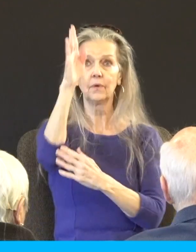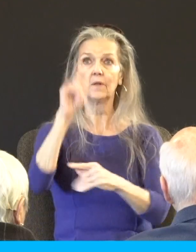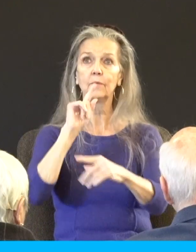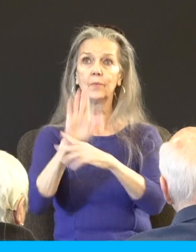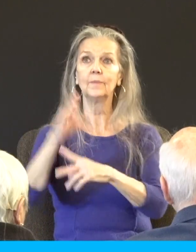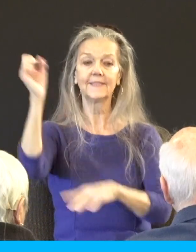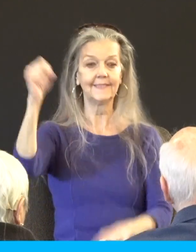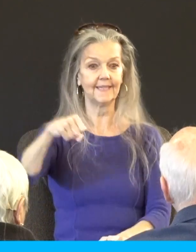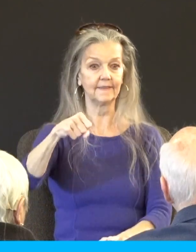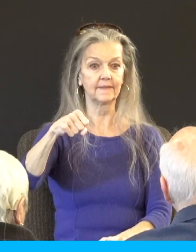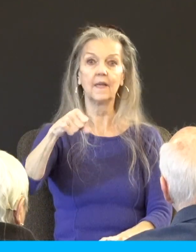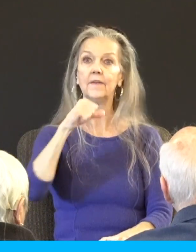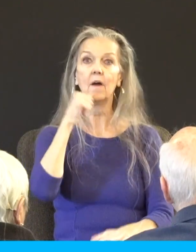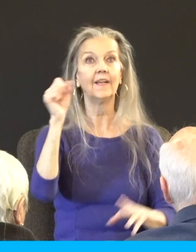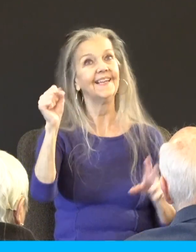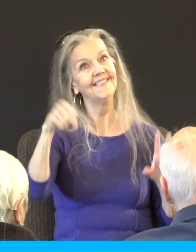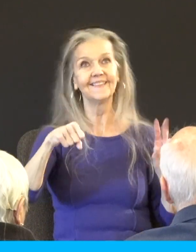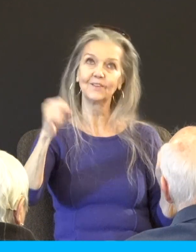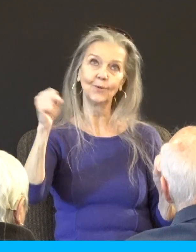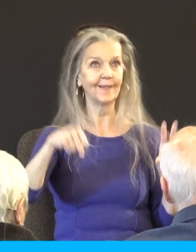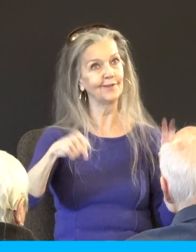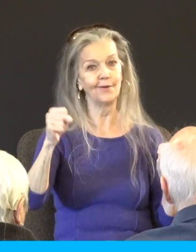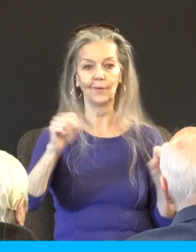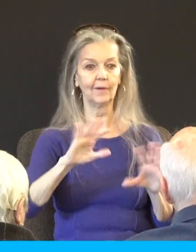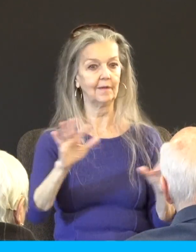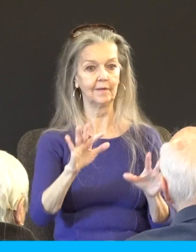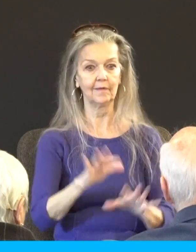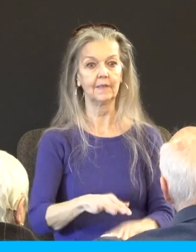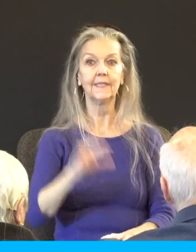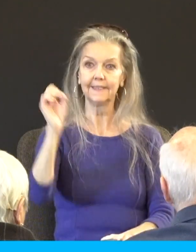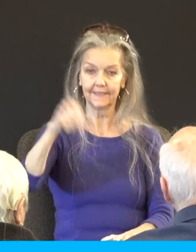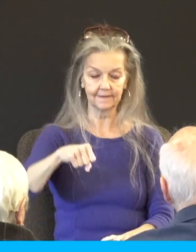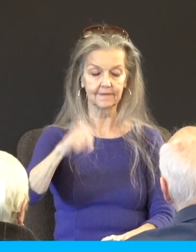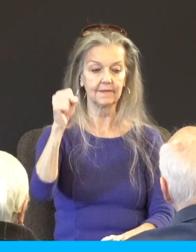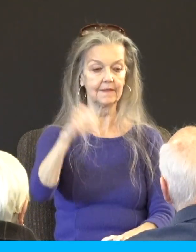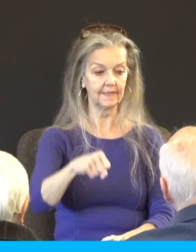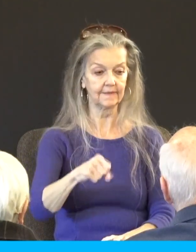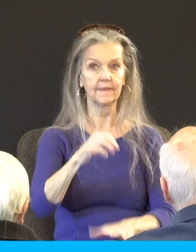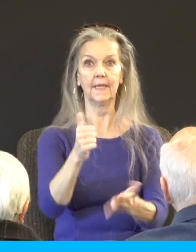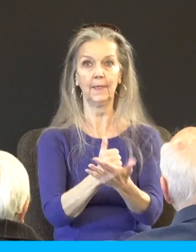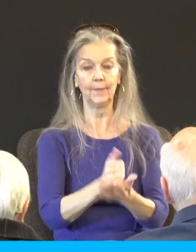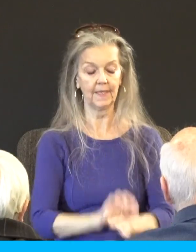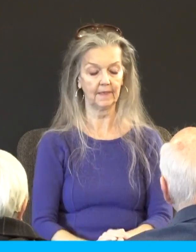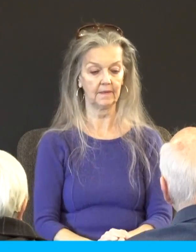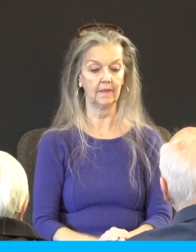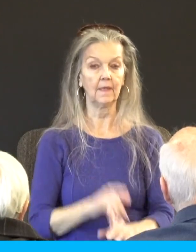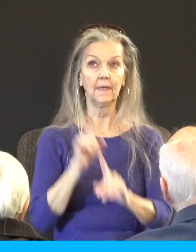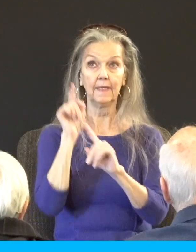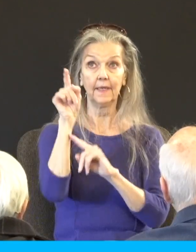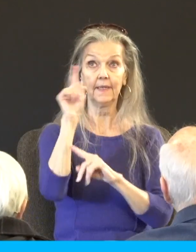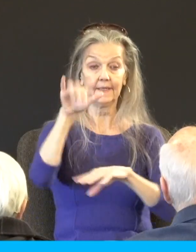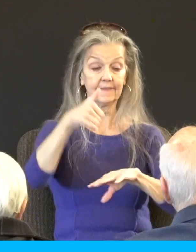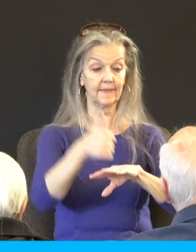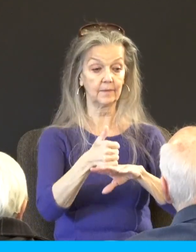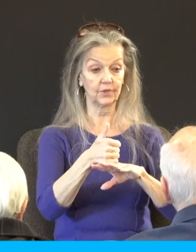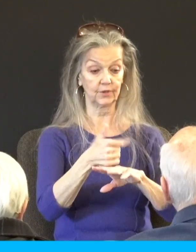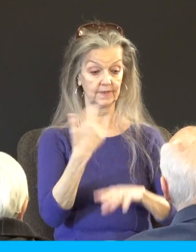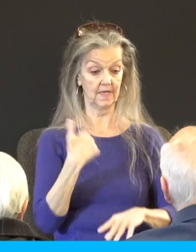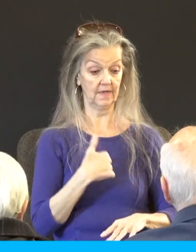him are amen, and to the glory of God by us. Now he which establishes us with you in Christ